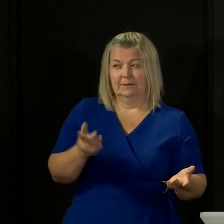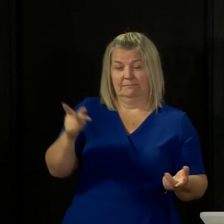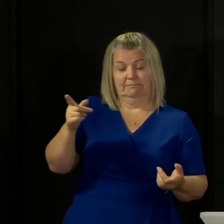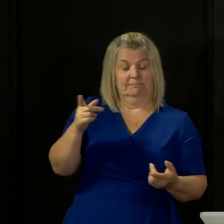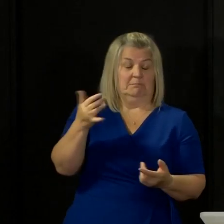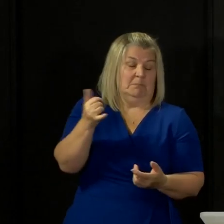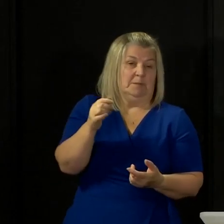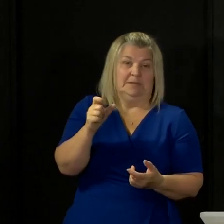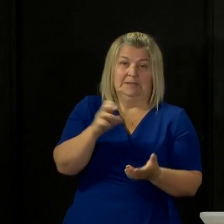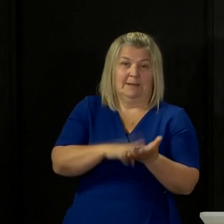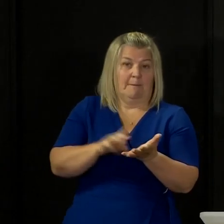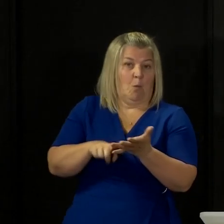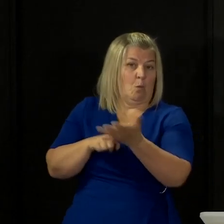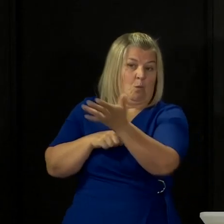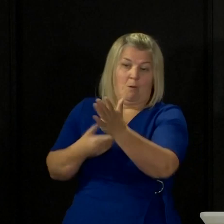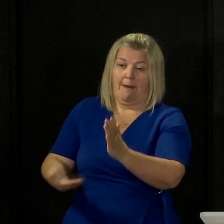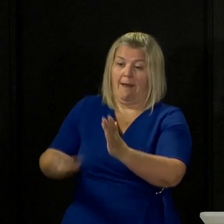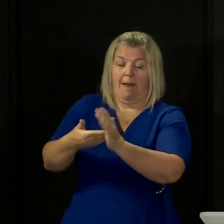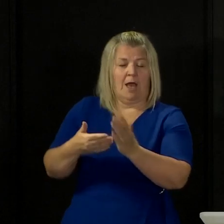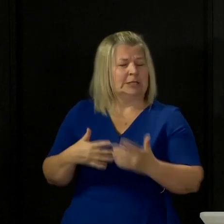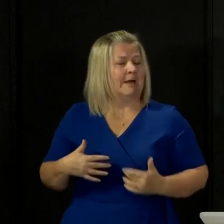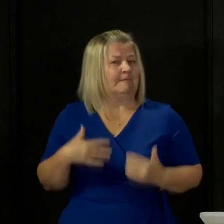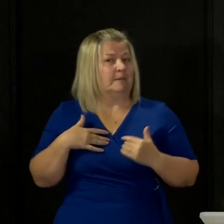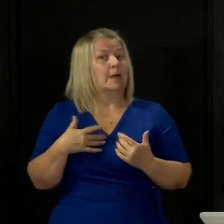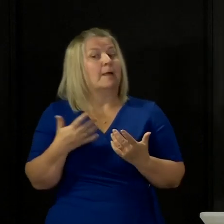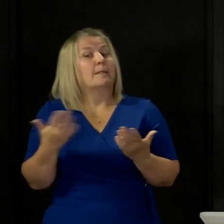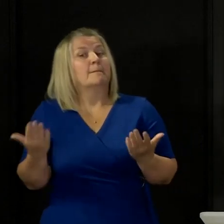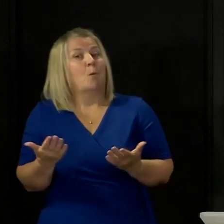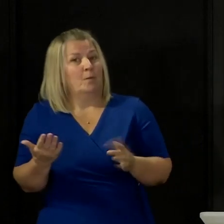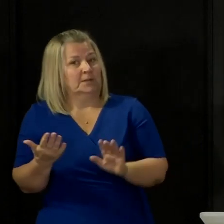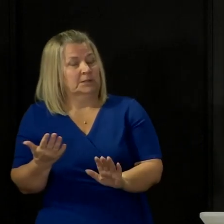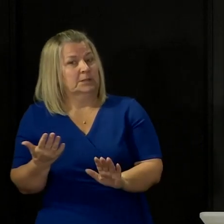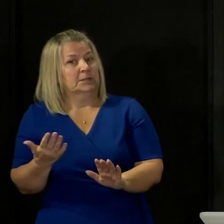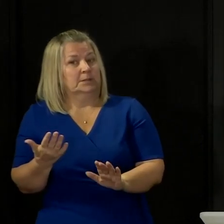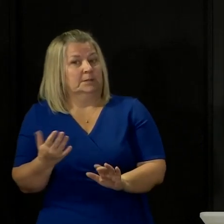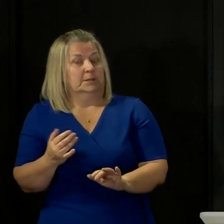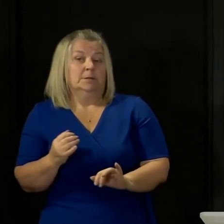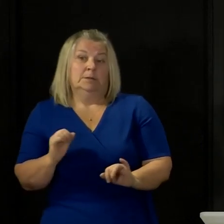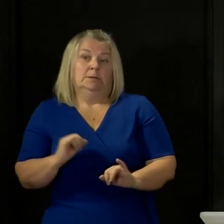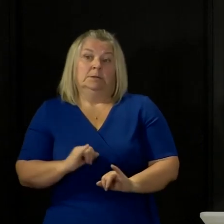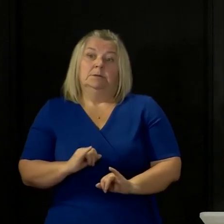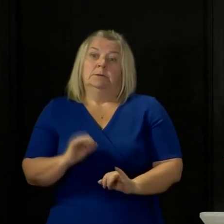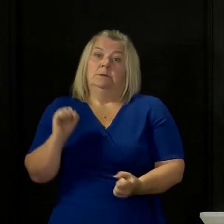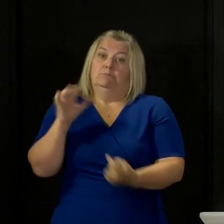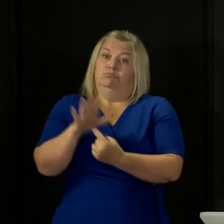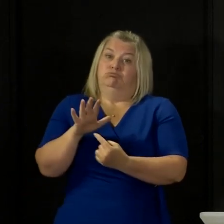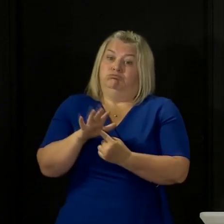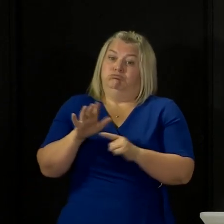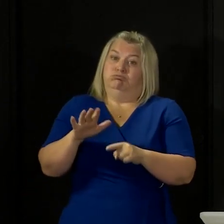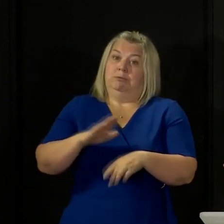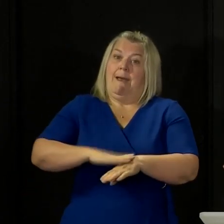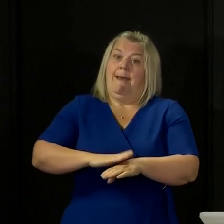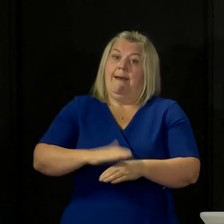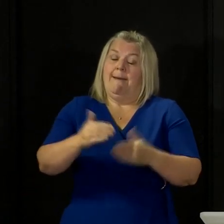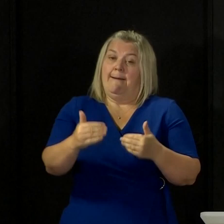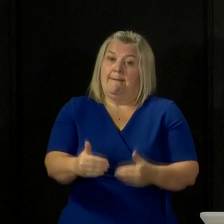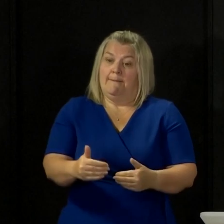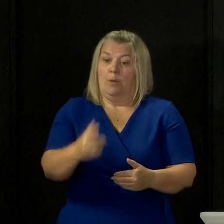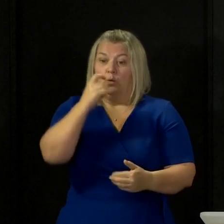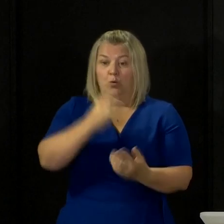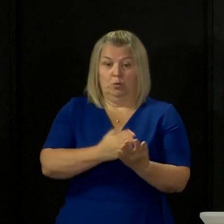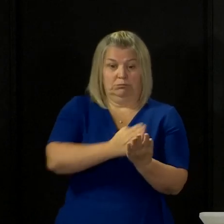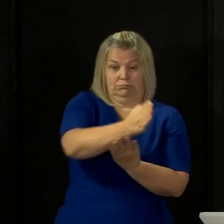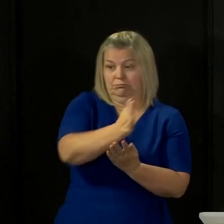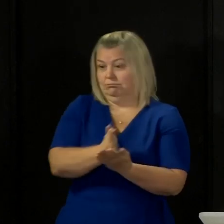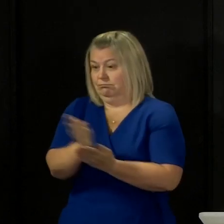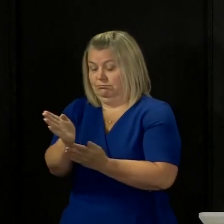to add something to here, that we are at a very critical juncture in this, where we could still go down one of two paths, continued